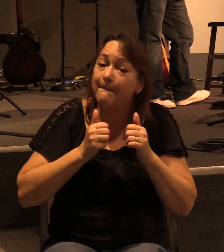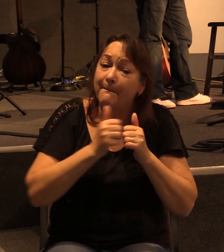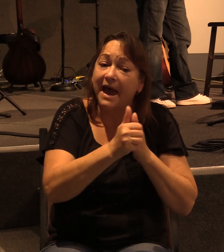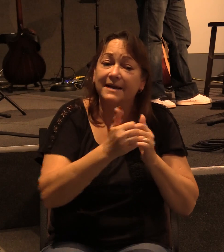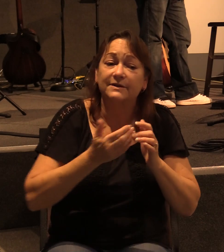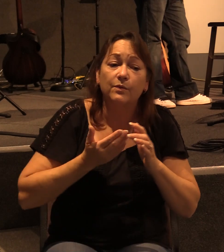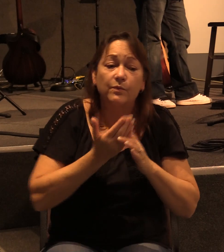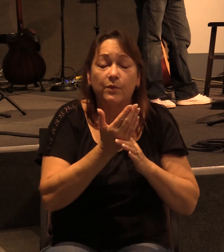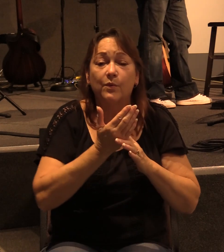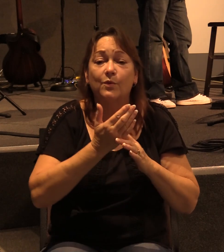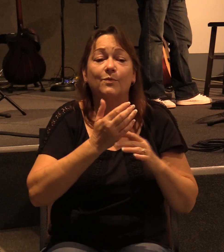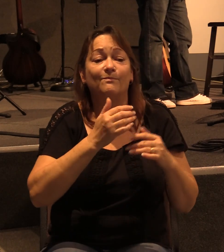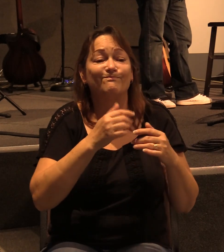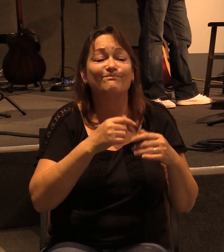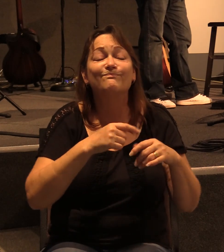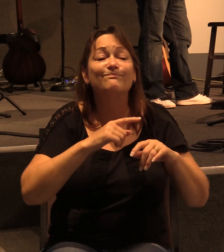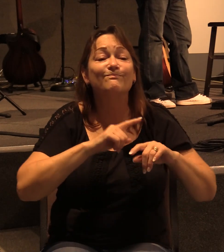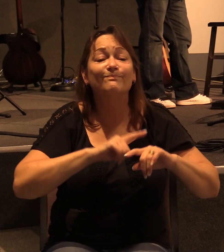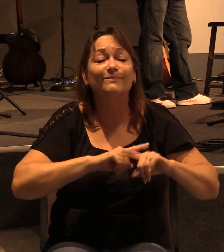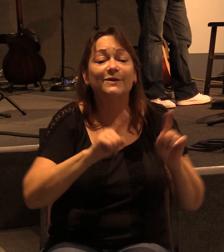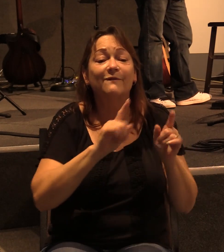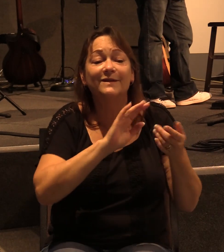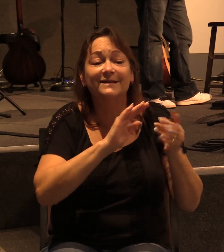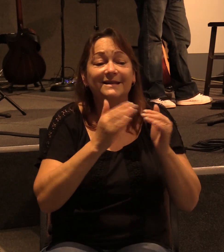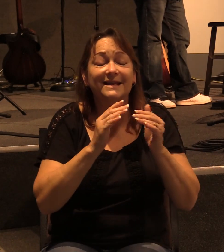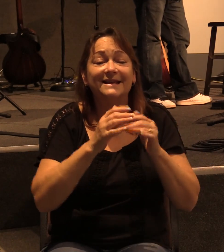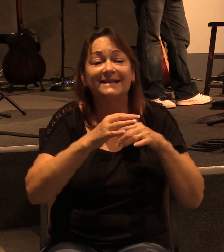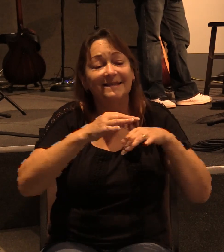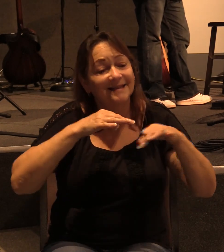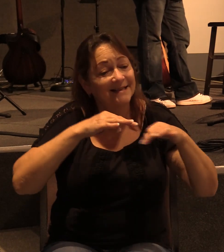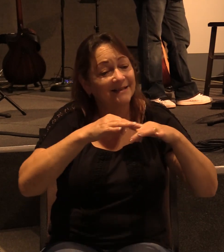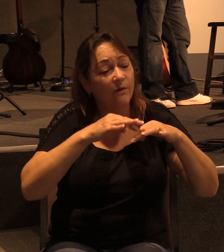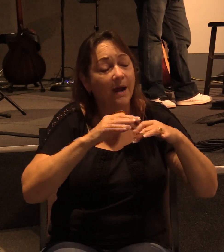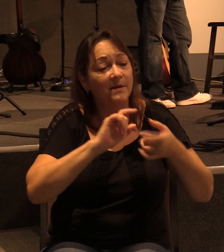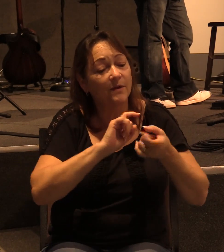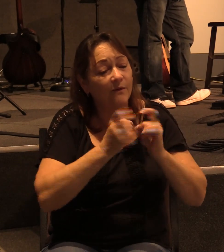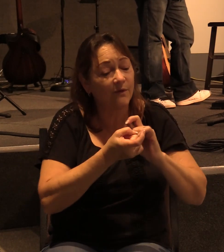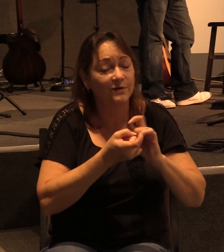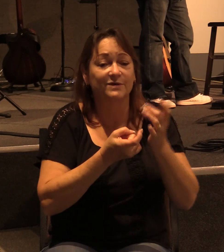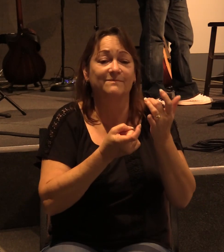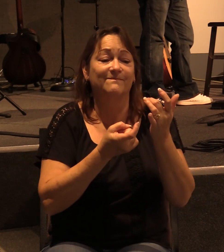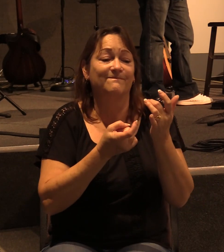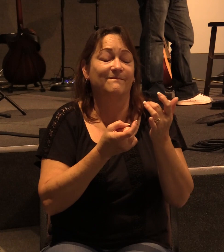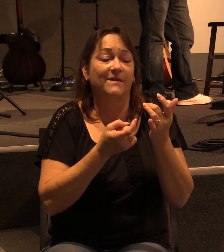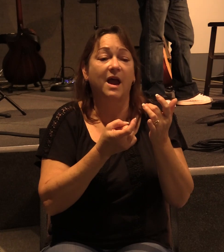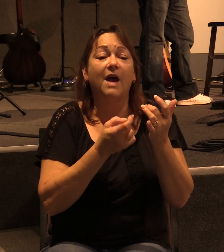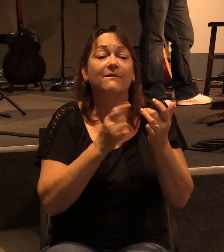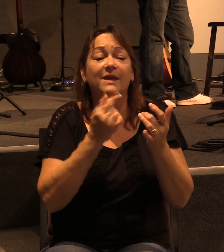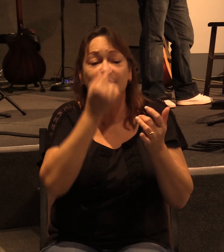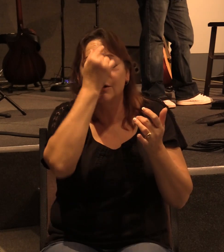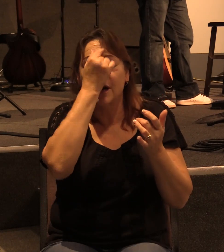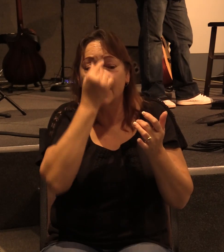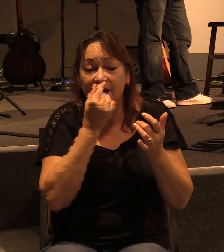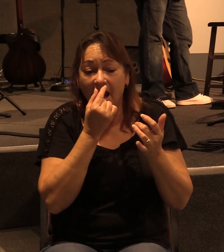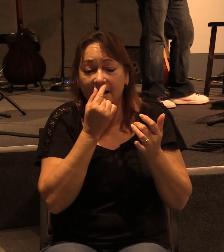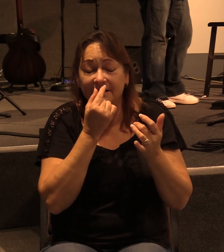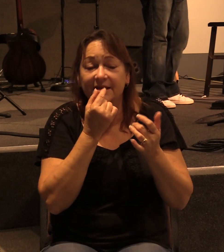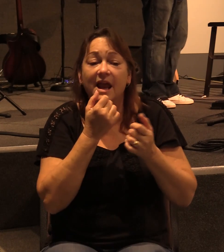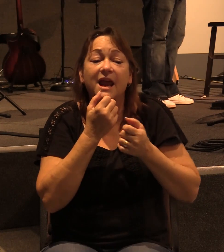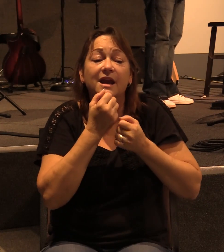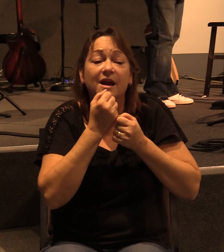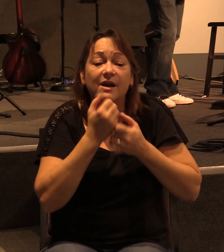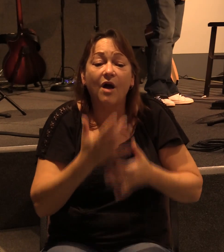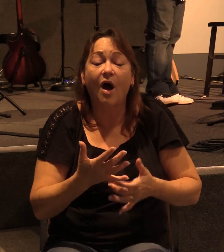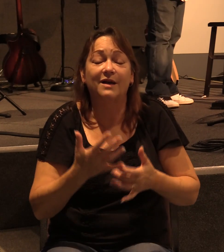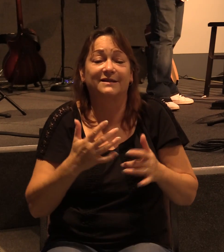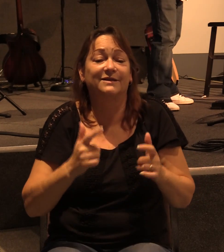and Samaria, describing the conversion of the Gentiles, and they caused great joy to all the brethren. And when they